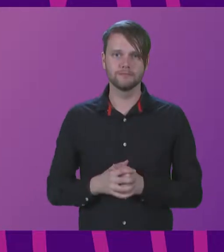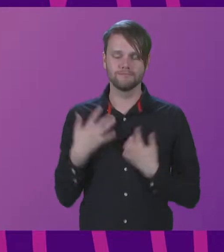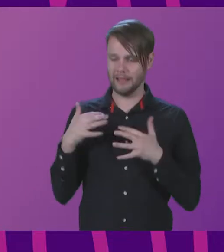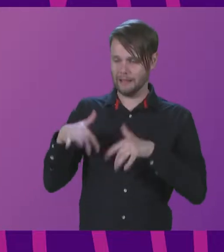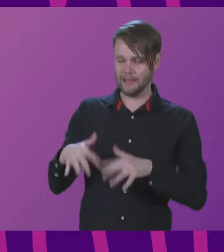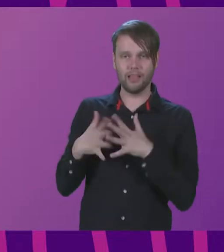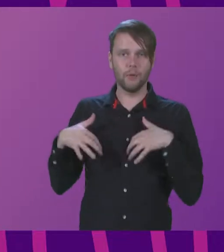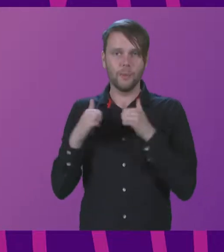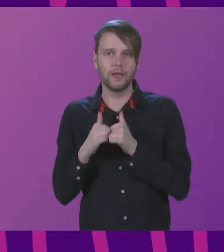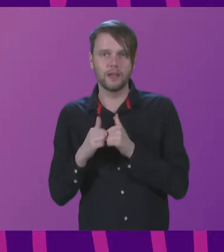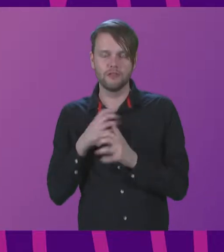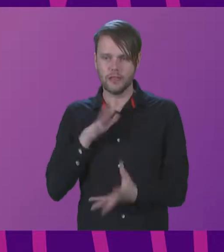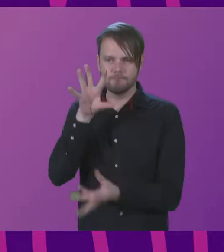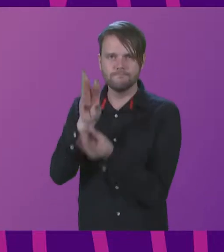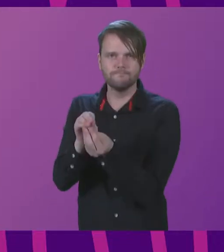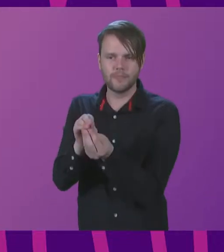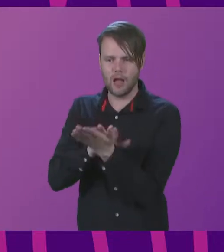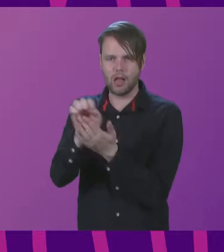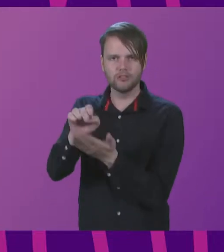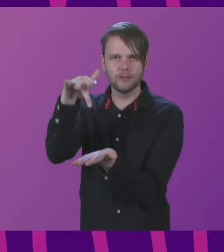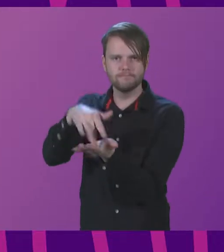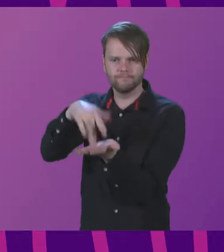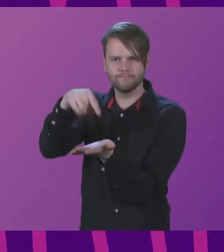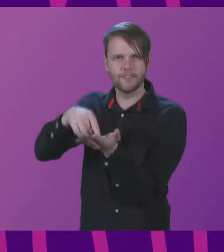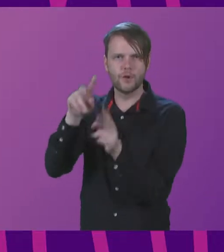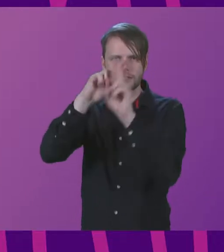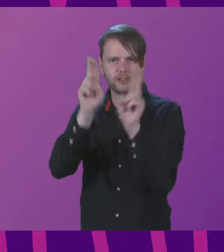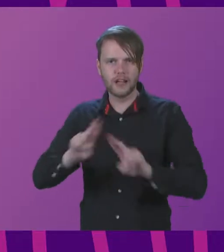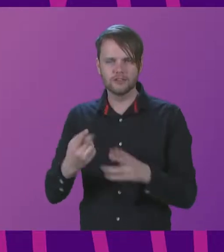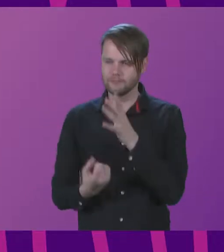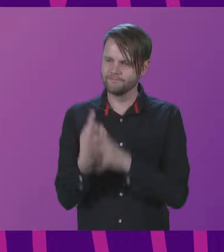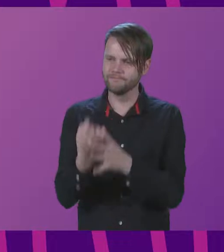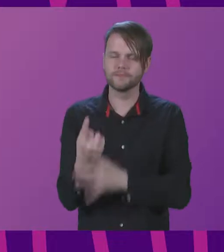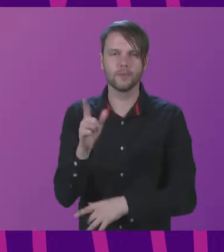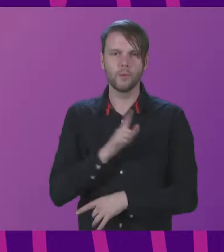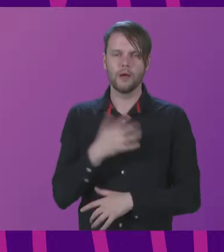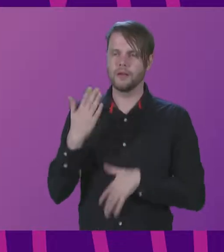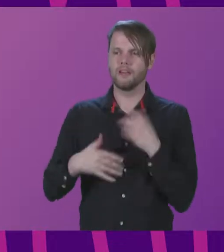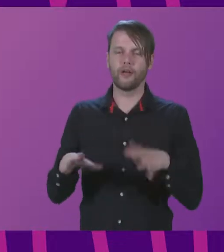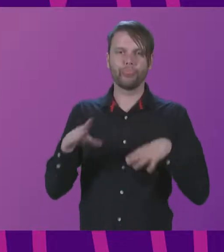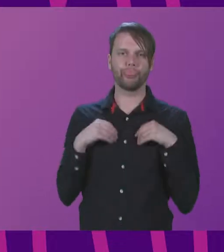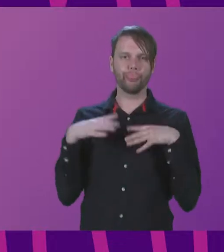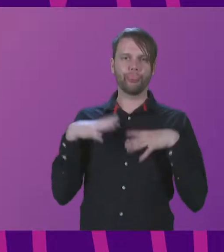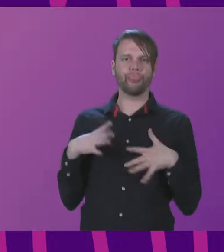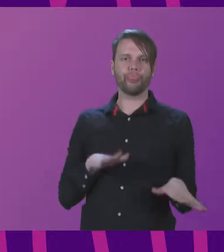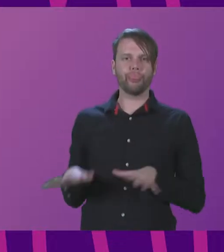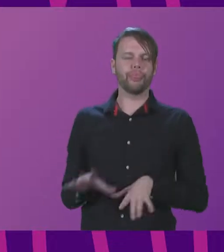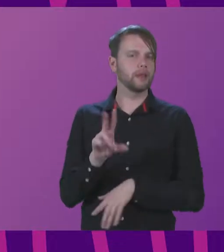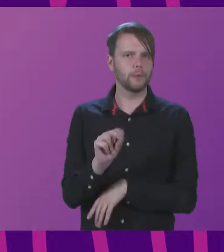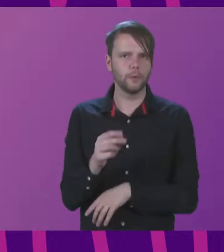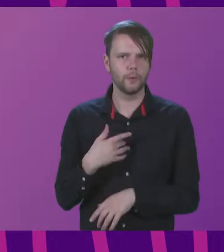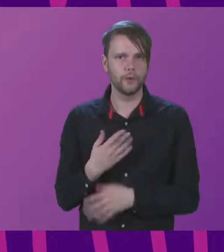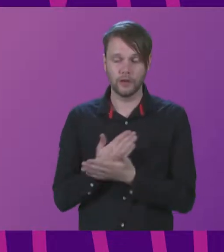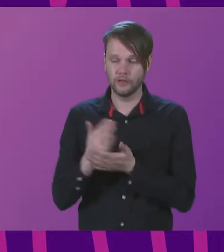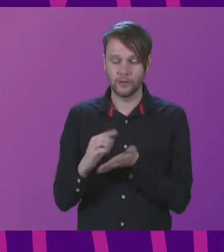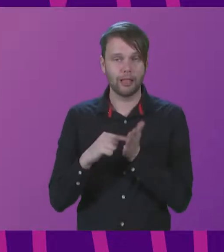encapsulates how central culture is to international affairs and why we must never take it for granted. You've shown very clearly why